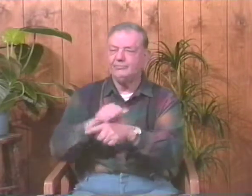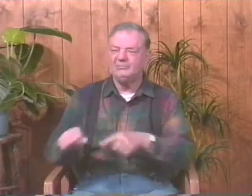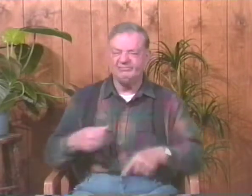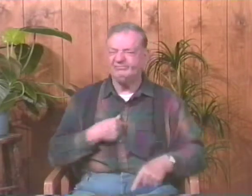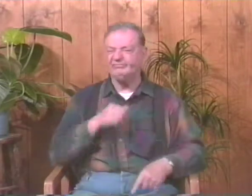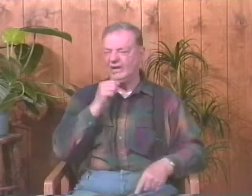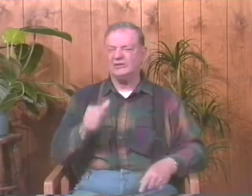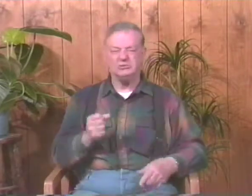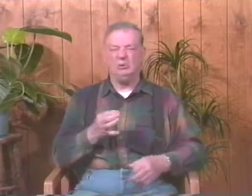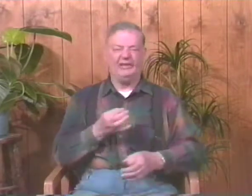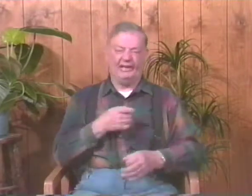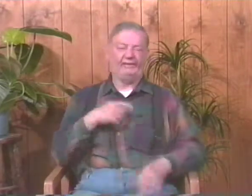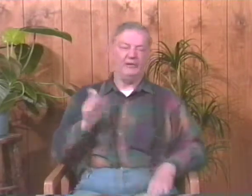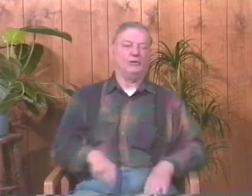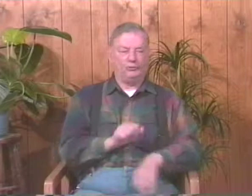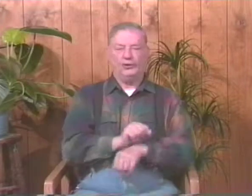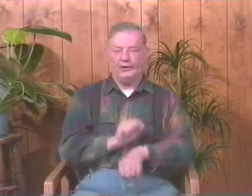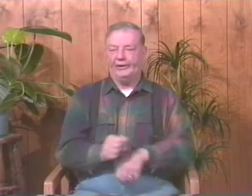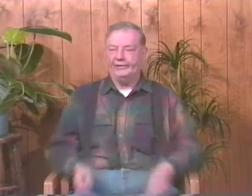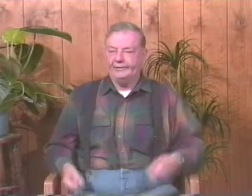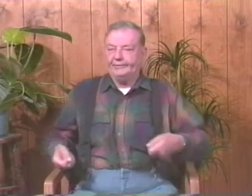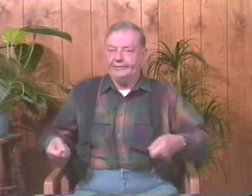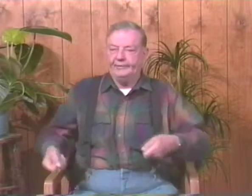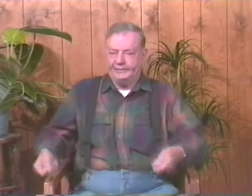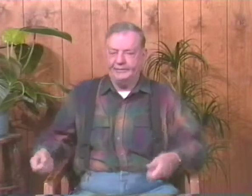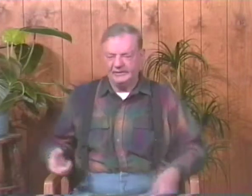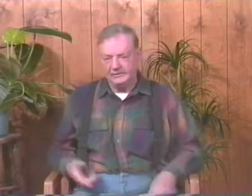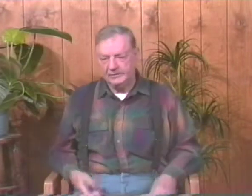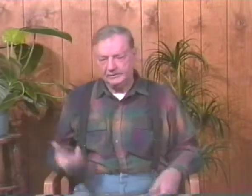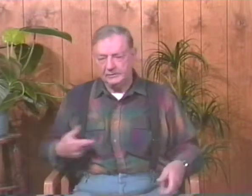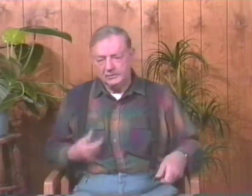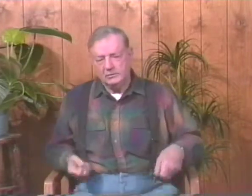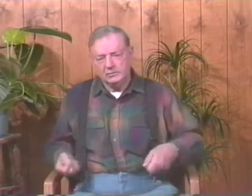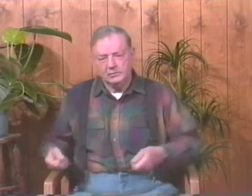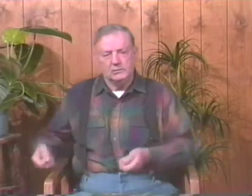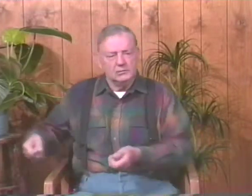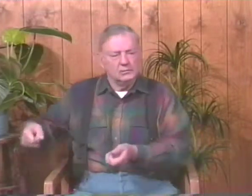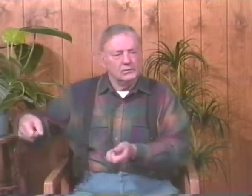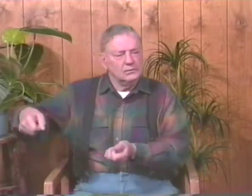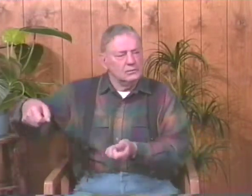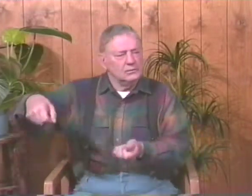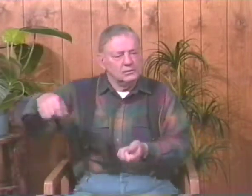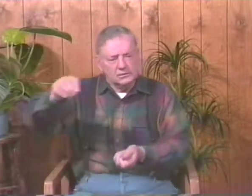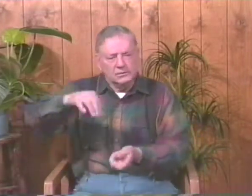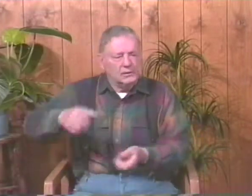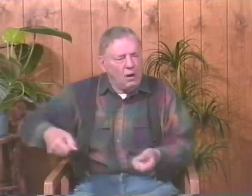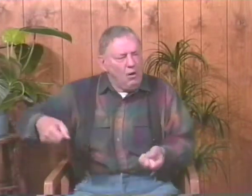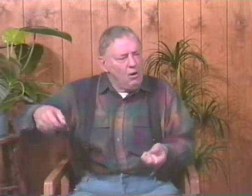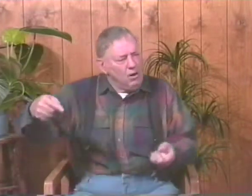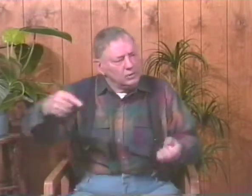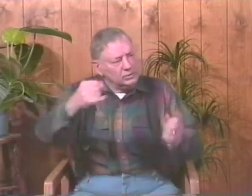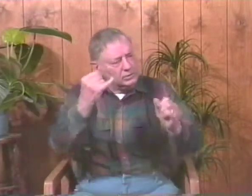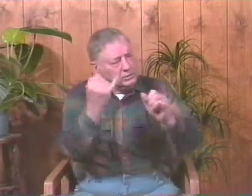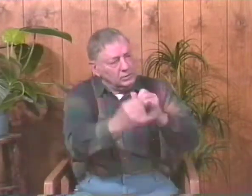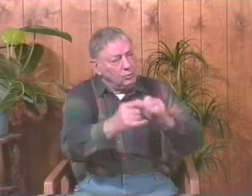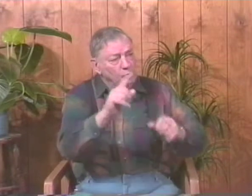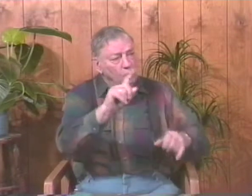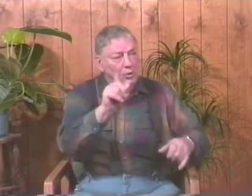I would work instead of doing the track practice. And so off to work I went and was working along and